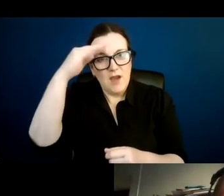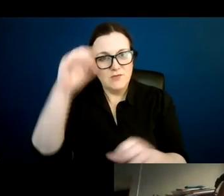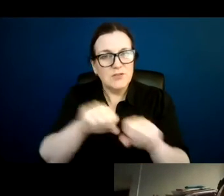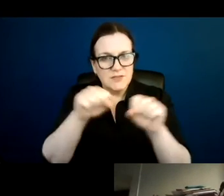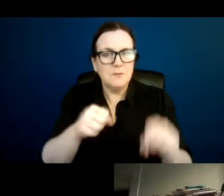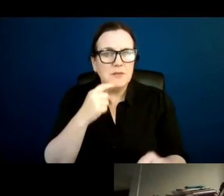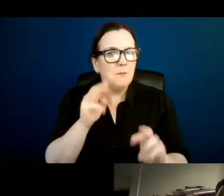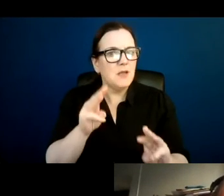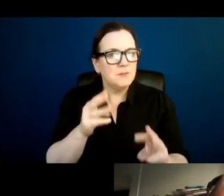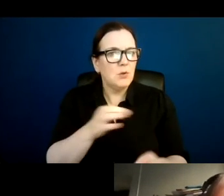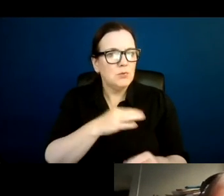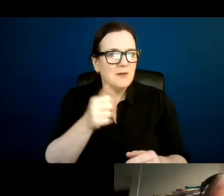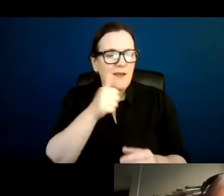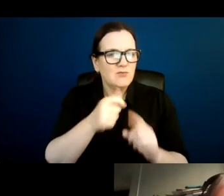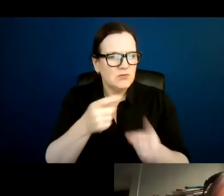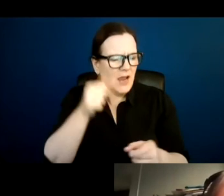some good solutions here.